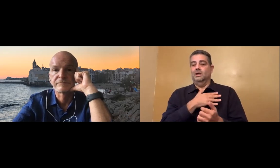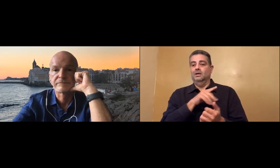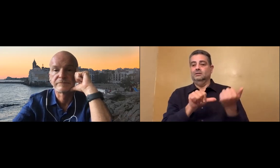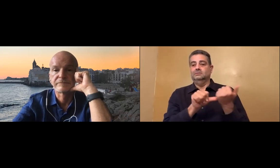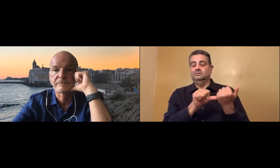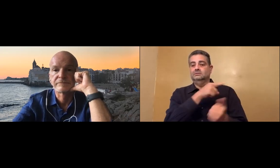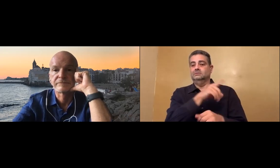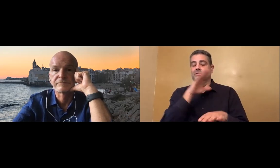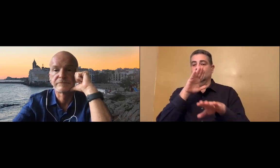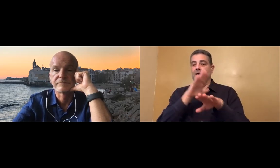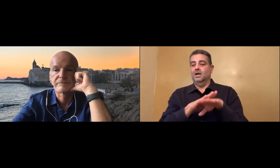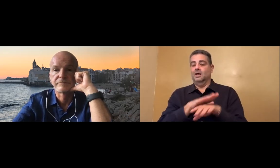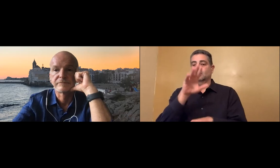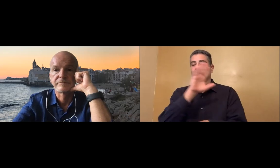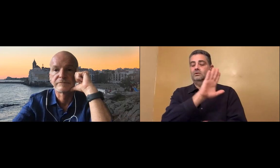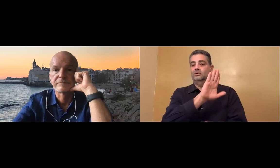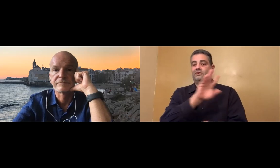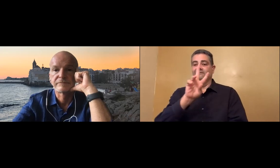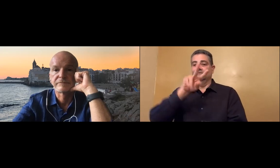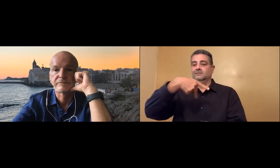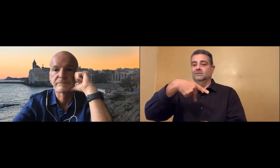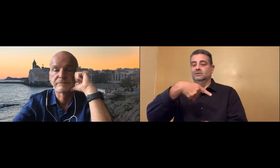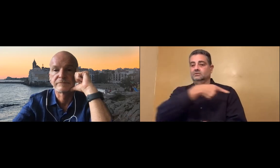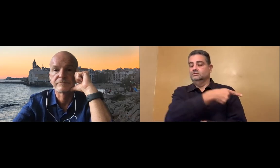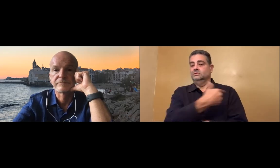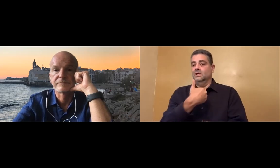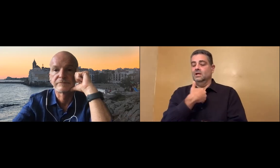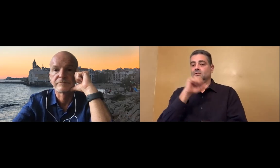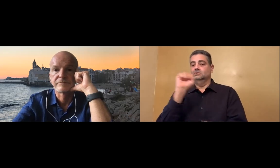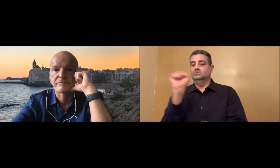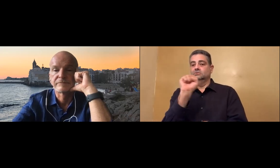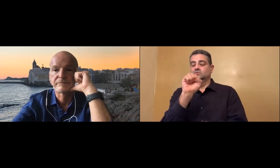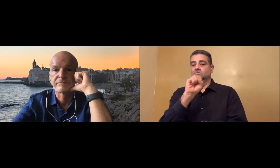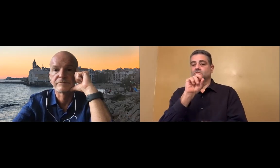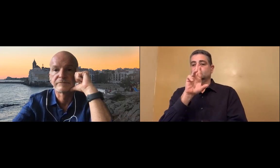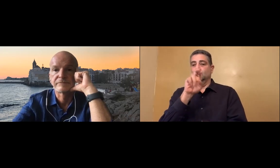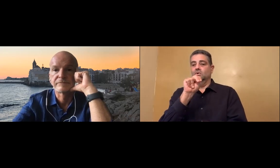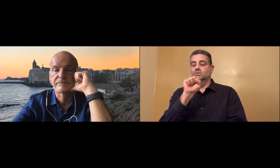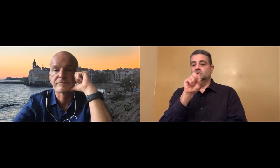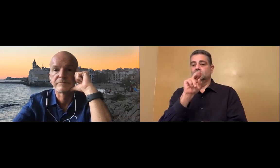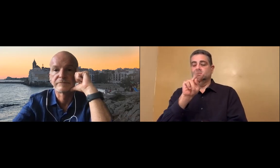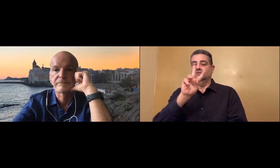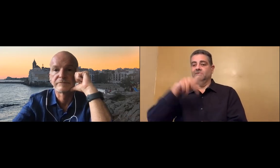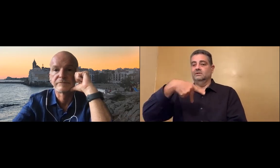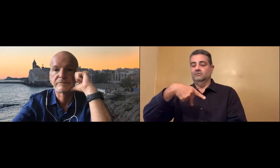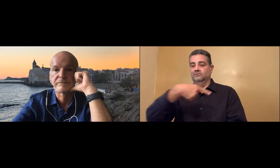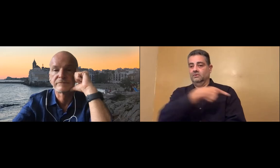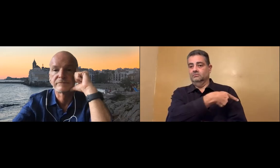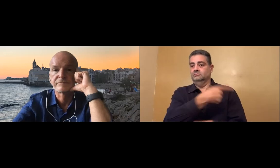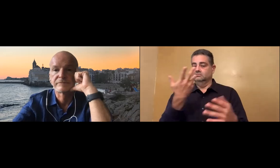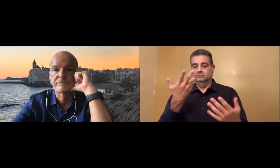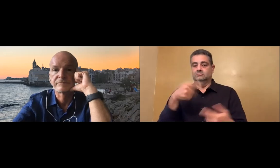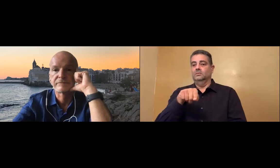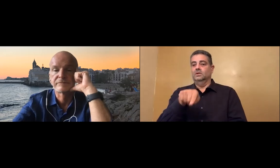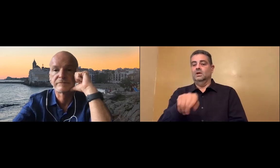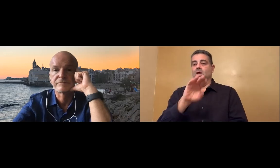called directly to in this case, it was my assistant. I reached her video phone, which was